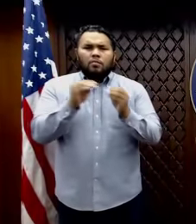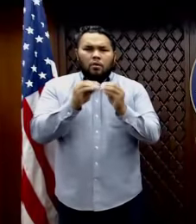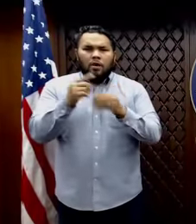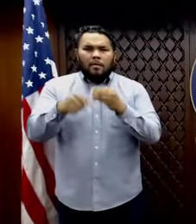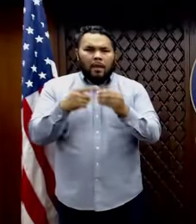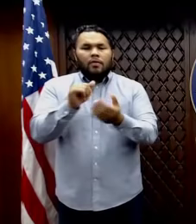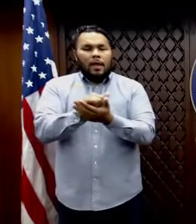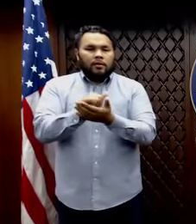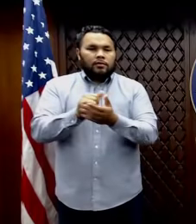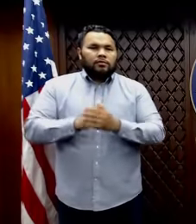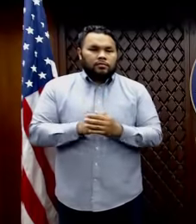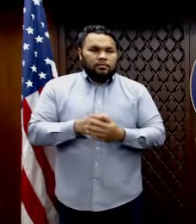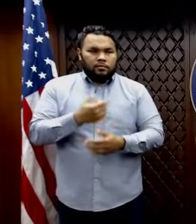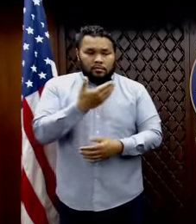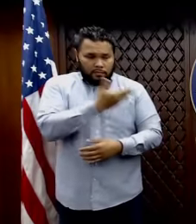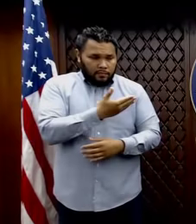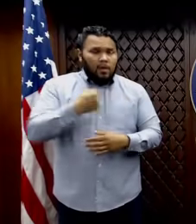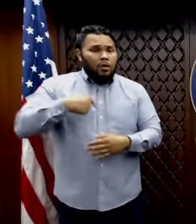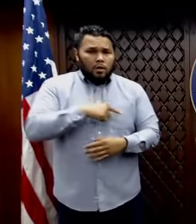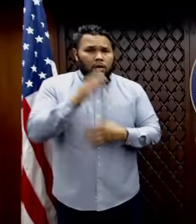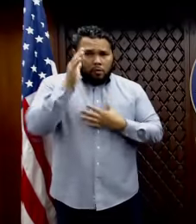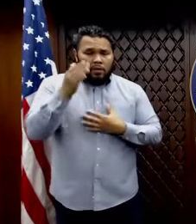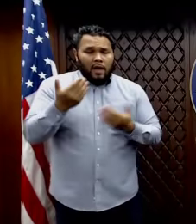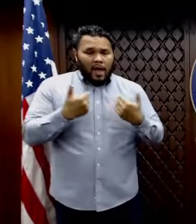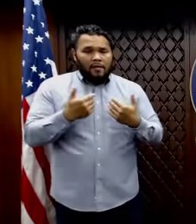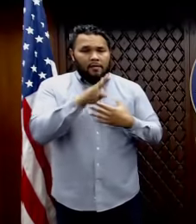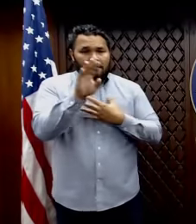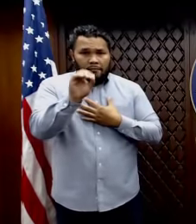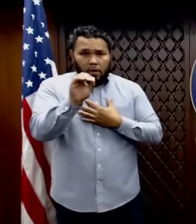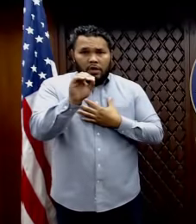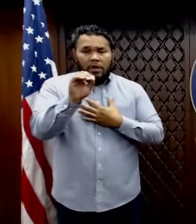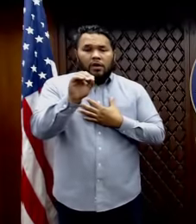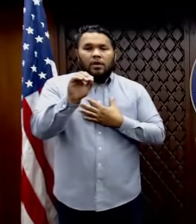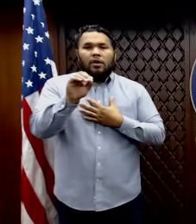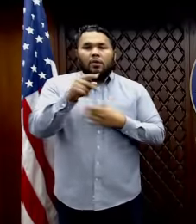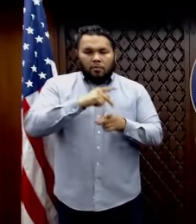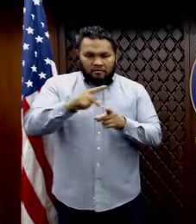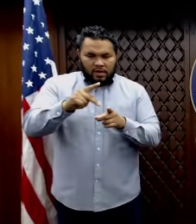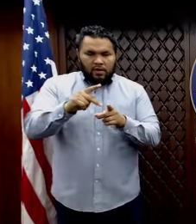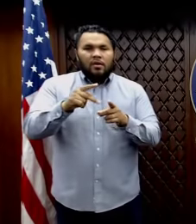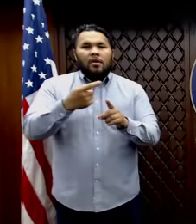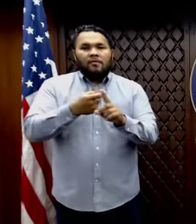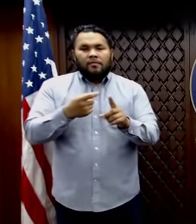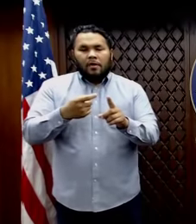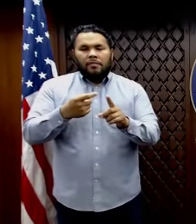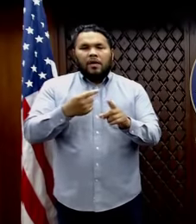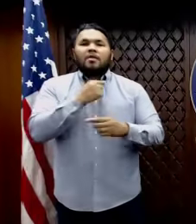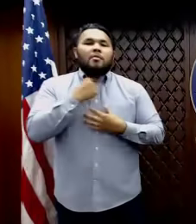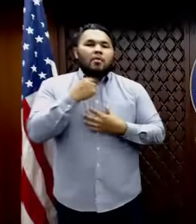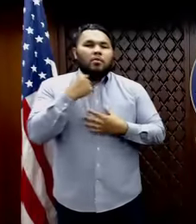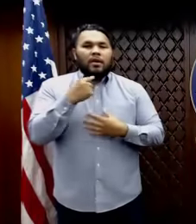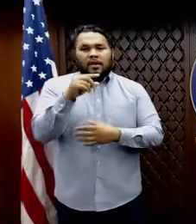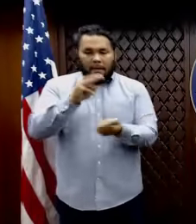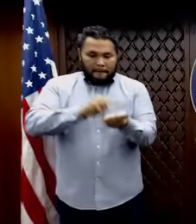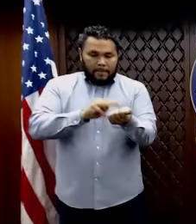we will have approximately 40 professionals from the 3rd Marine Expeditionary Force Medical Battalion